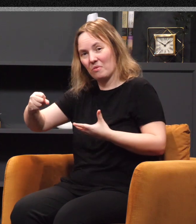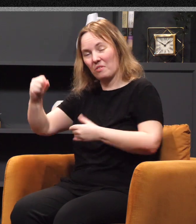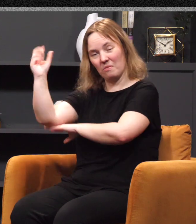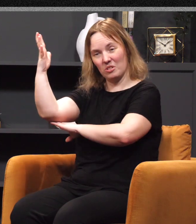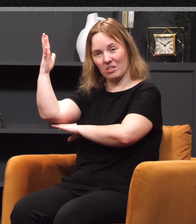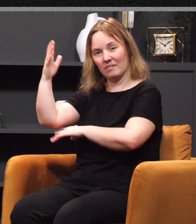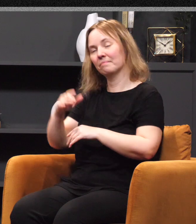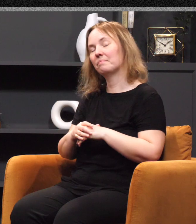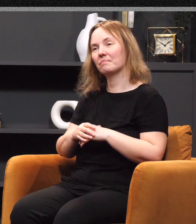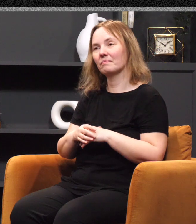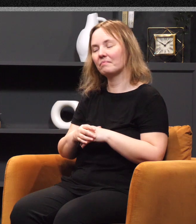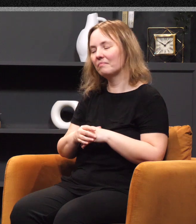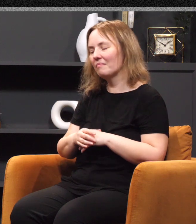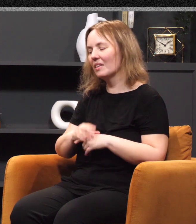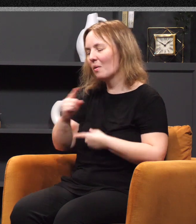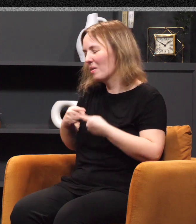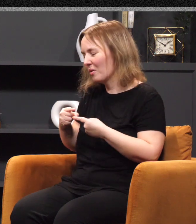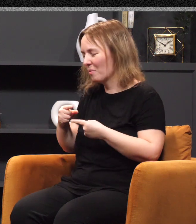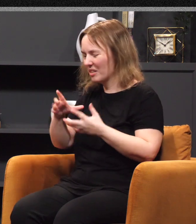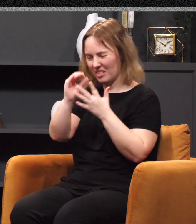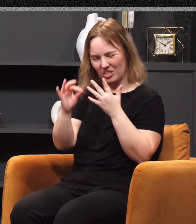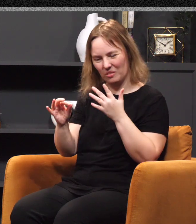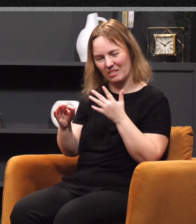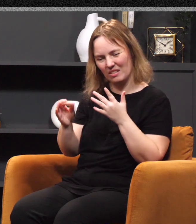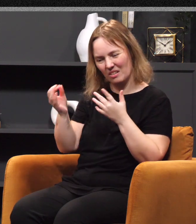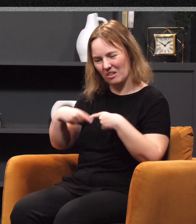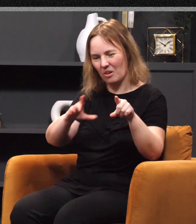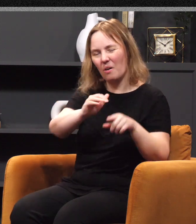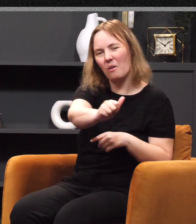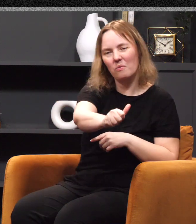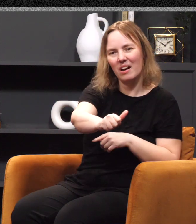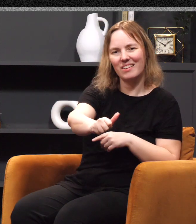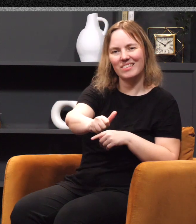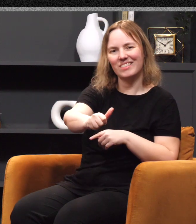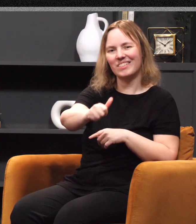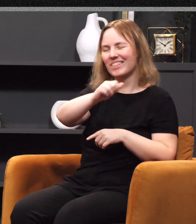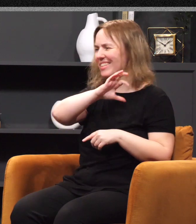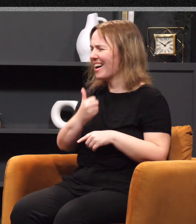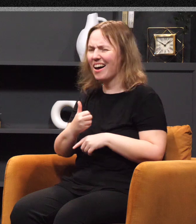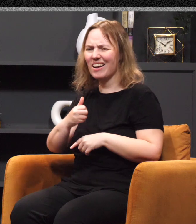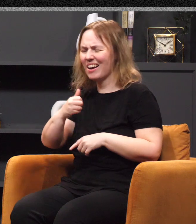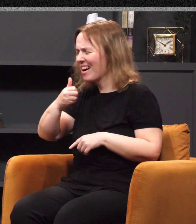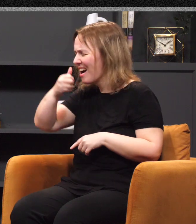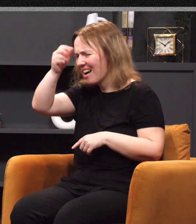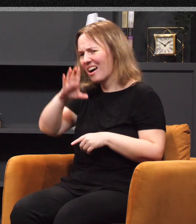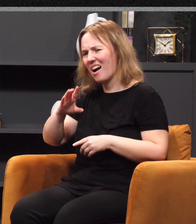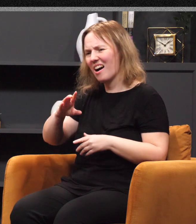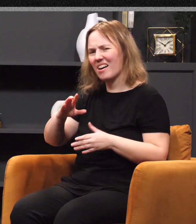whenever we choose to go our own way, it's not God punishing us, it is us severing ourselves from the vine. Now, we may